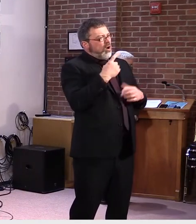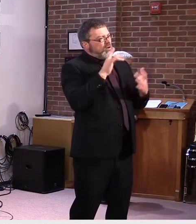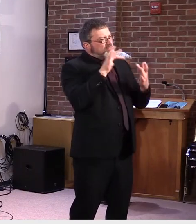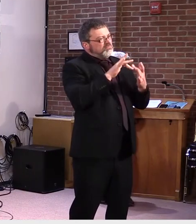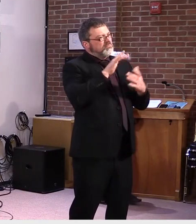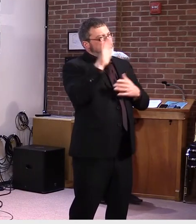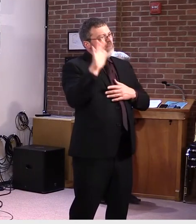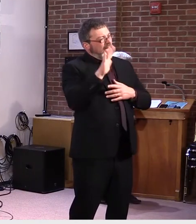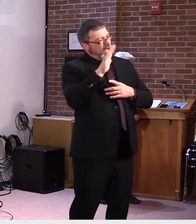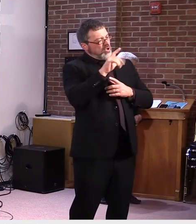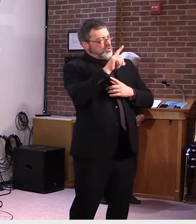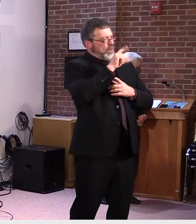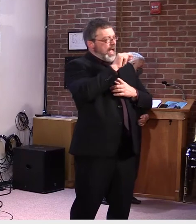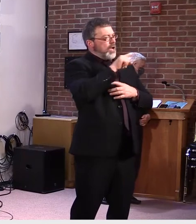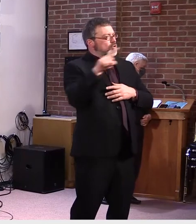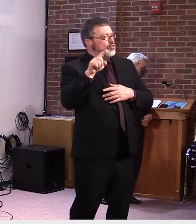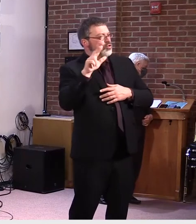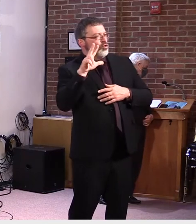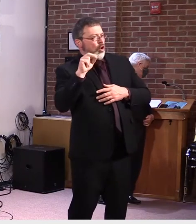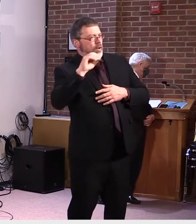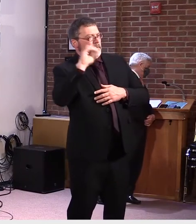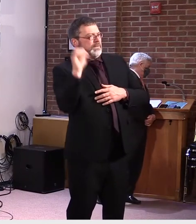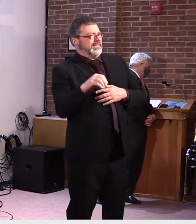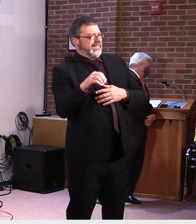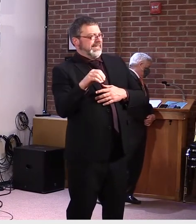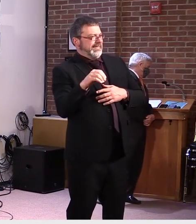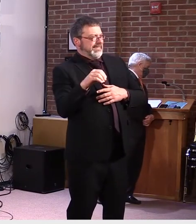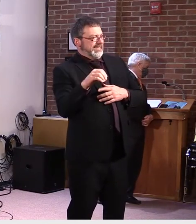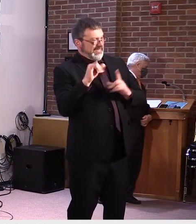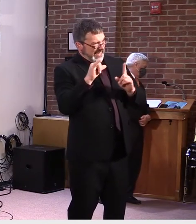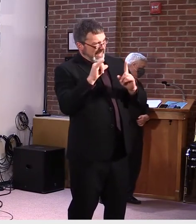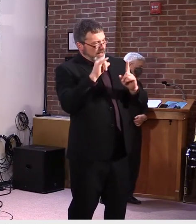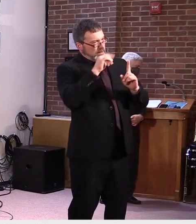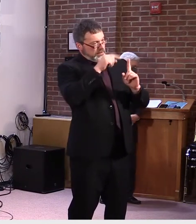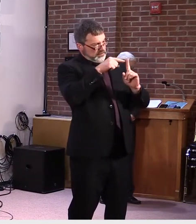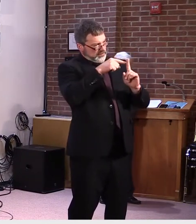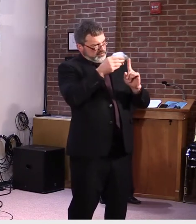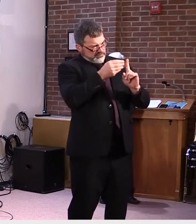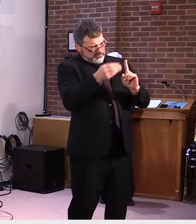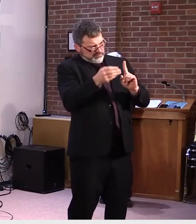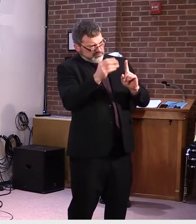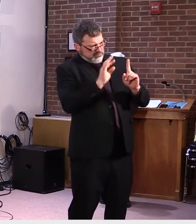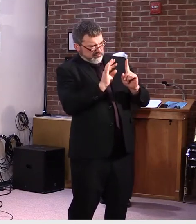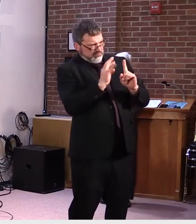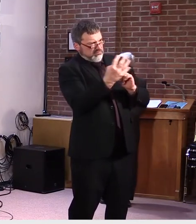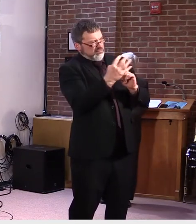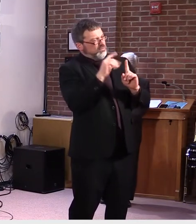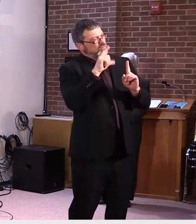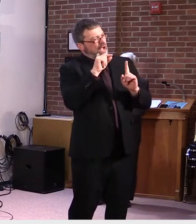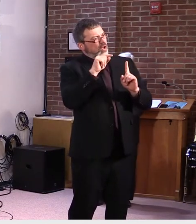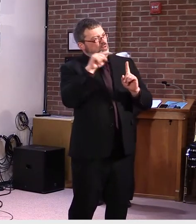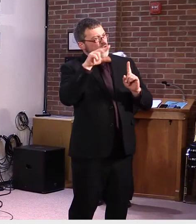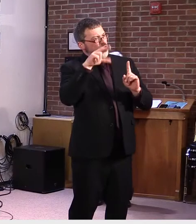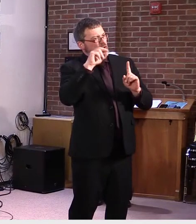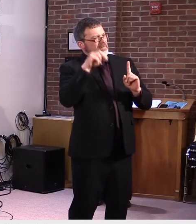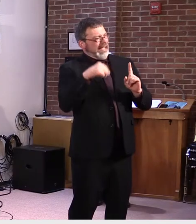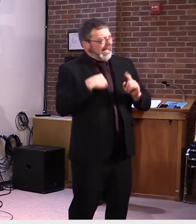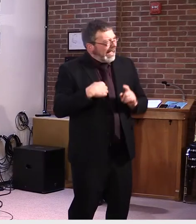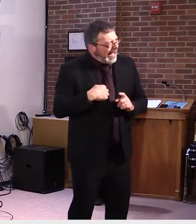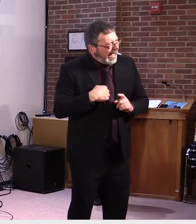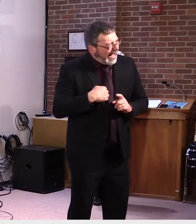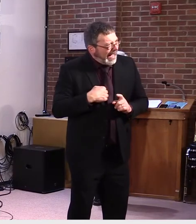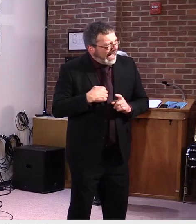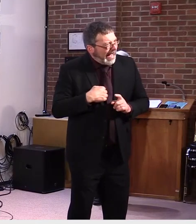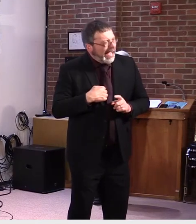original cases, uh, within a small period of time. Um, not because they're getting overwhelmed, but because